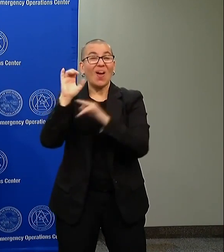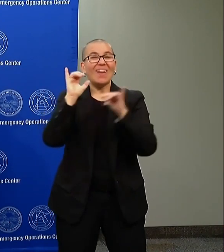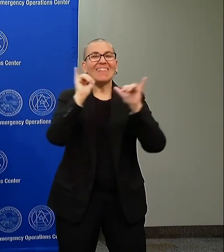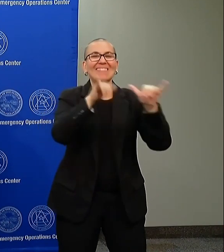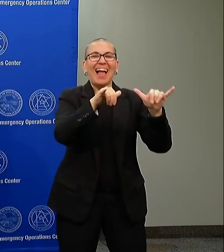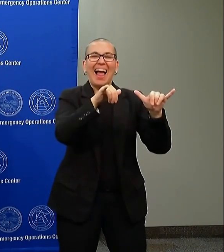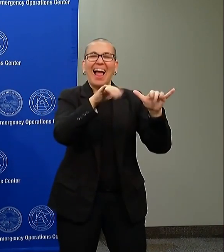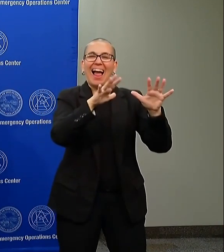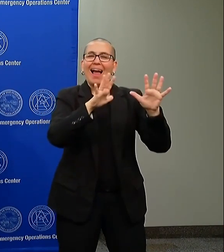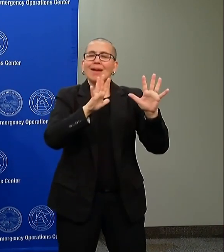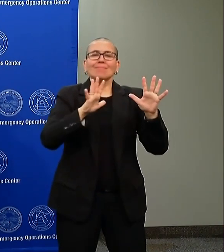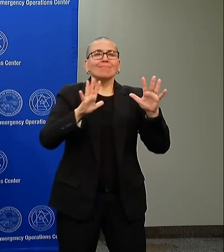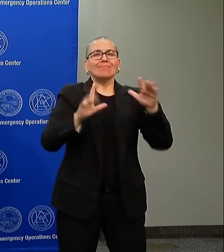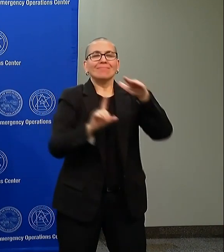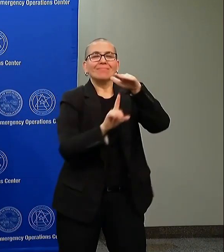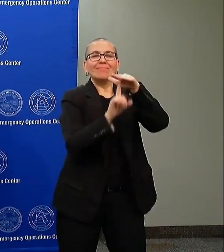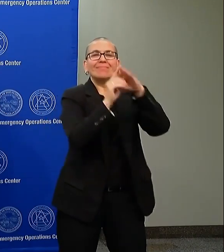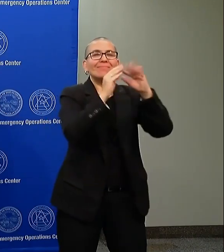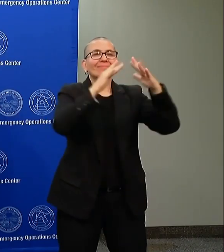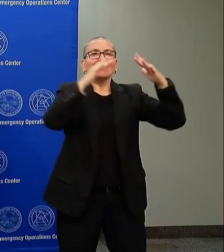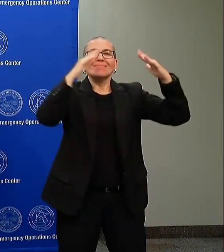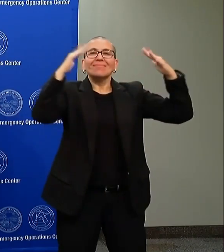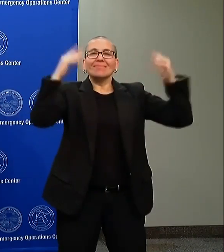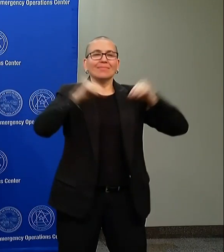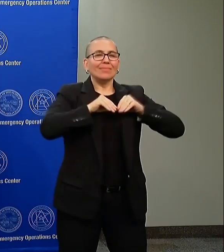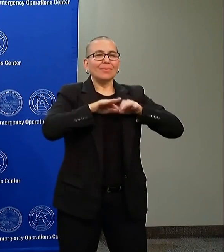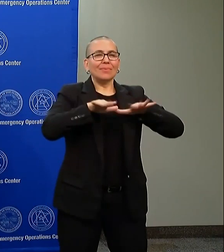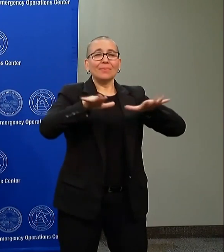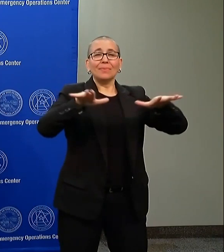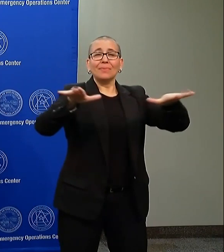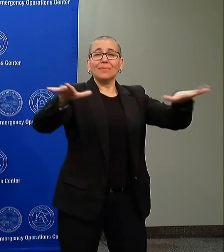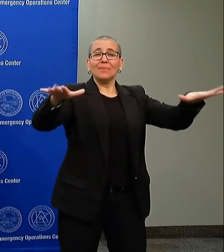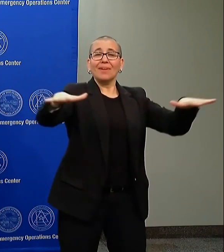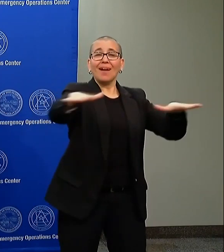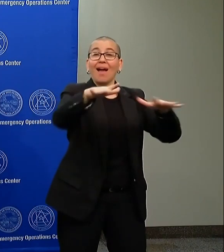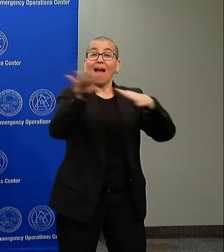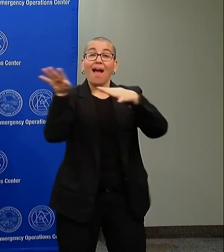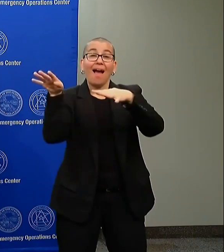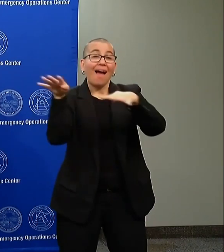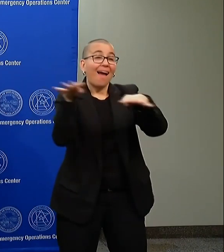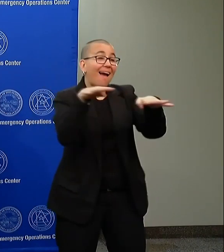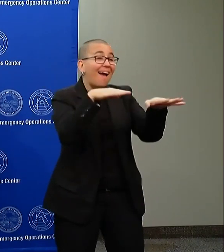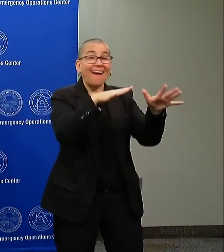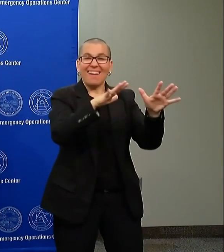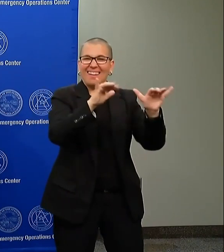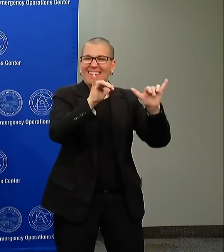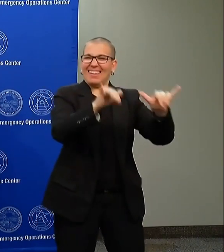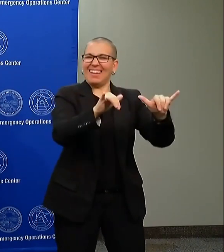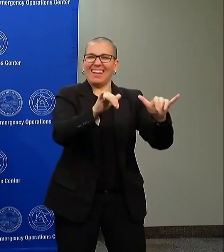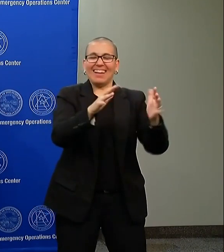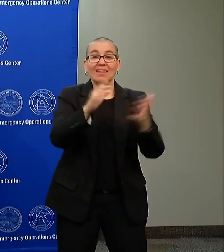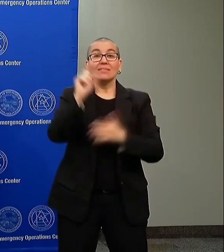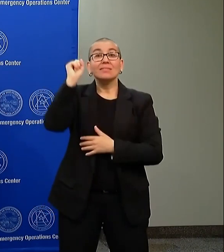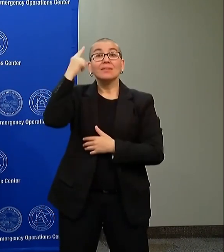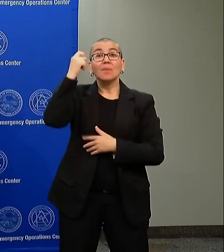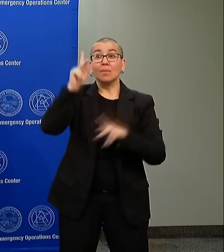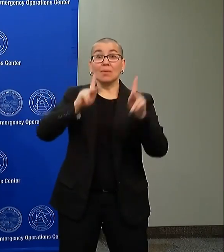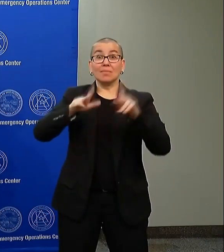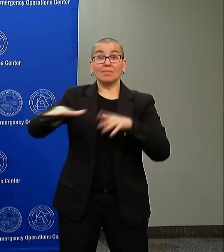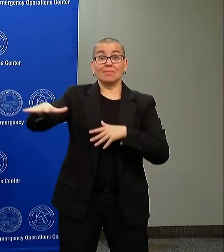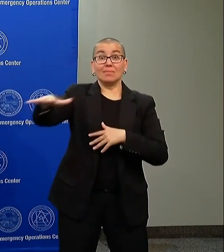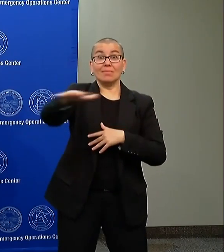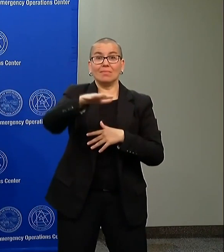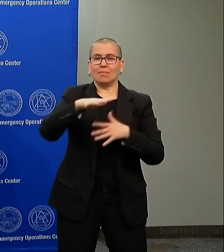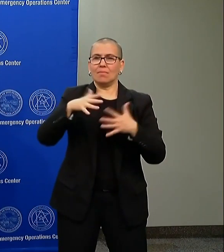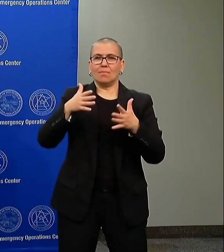Twin Cities yesterday, across St. Paul yesterday, we saw countless neighbors show up for each other.